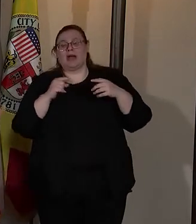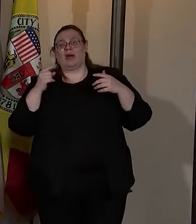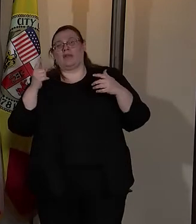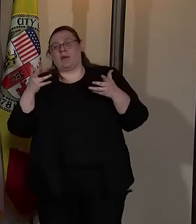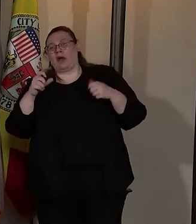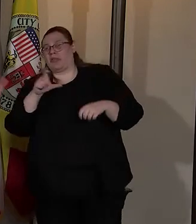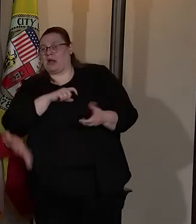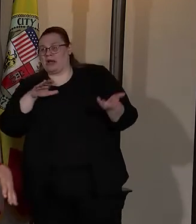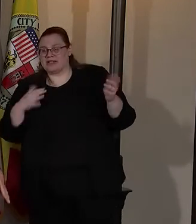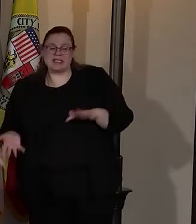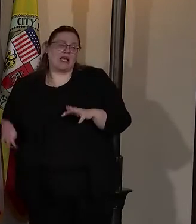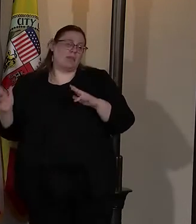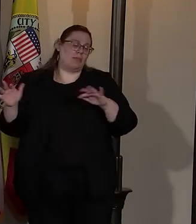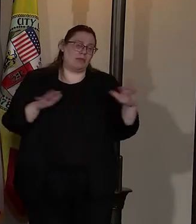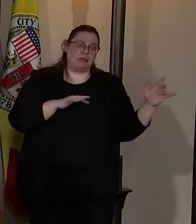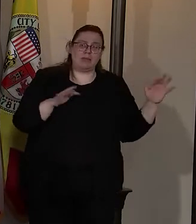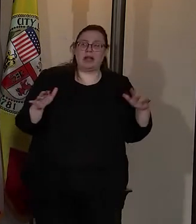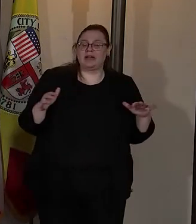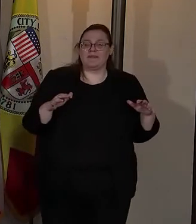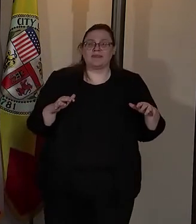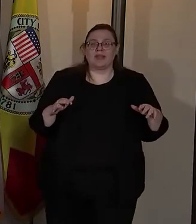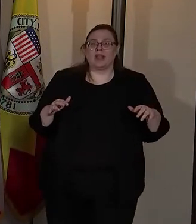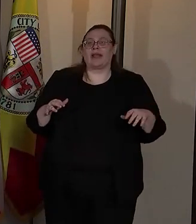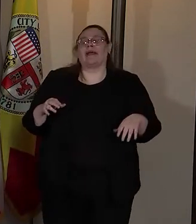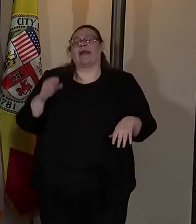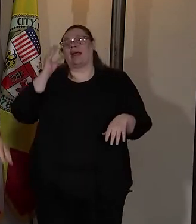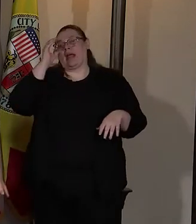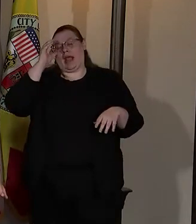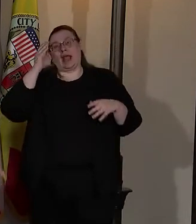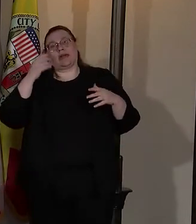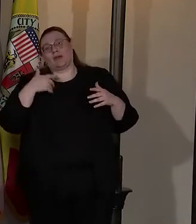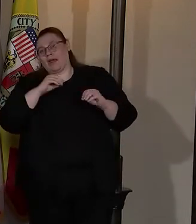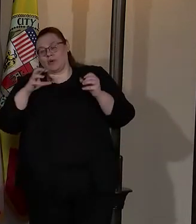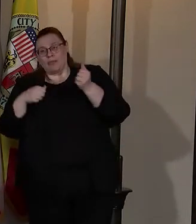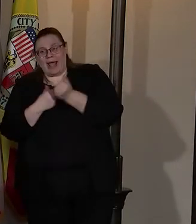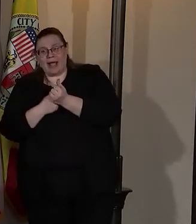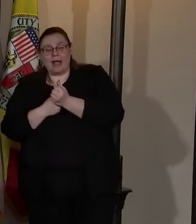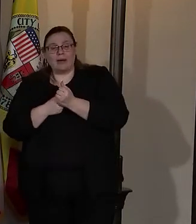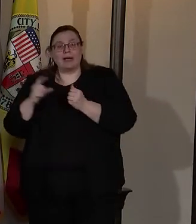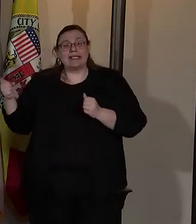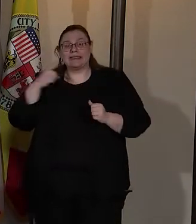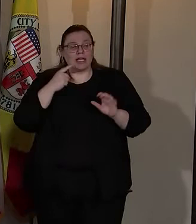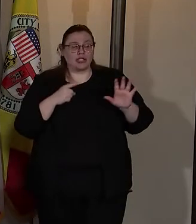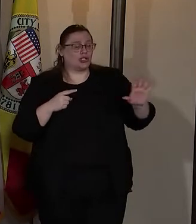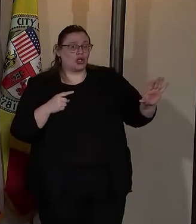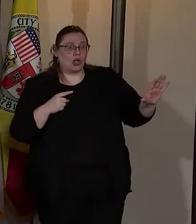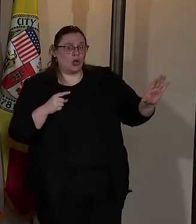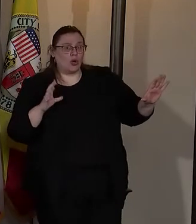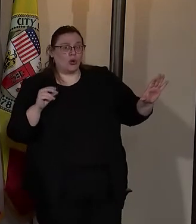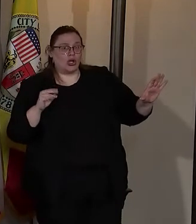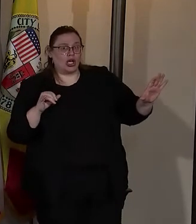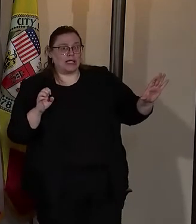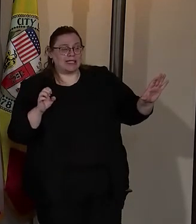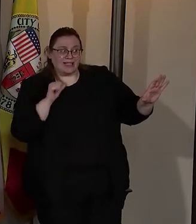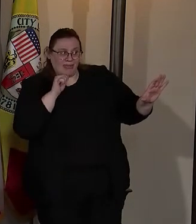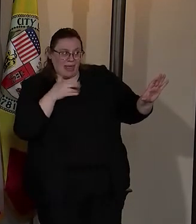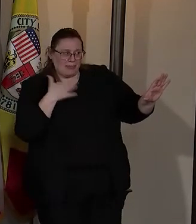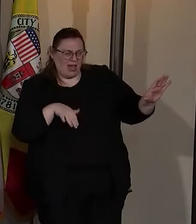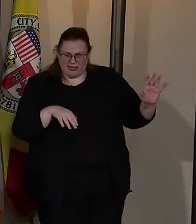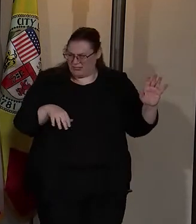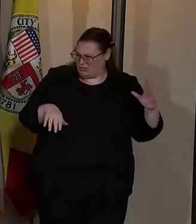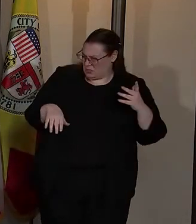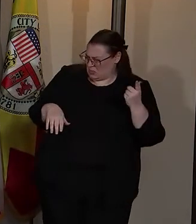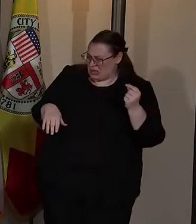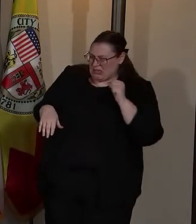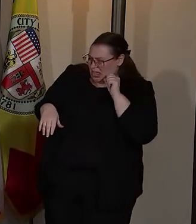want the cops dead and I said, oh my God, we've been set back. We're back before the rain. He says, no, Connie, I don't think it's that bad. I said, what are you talking